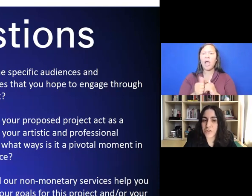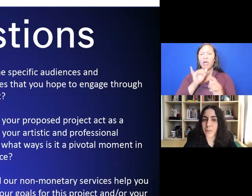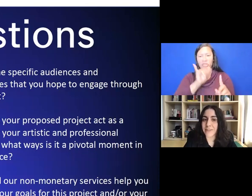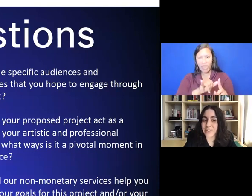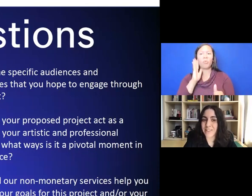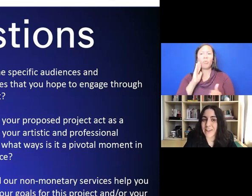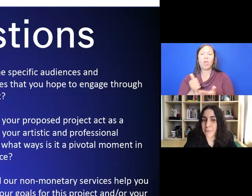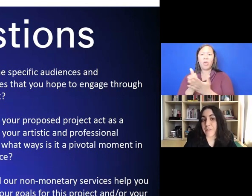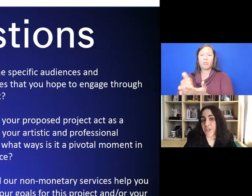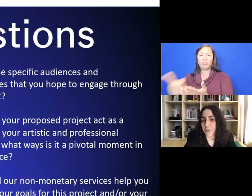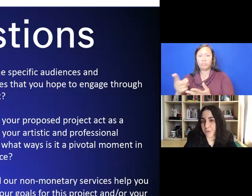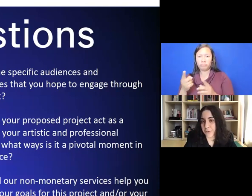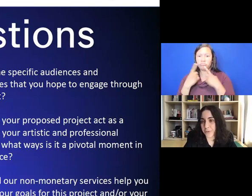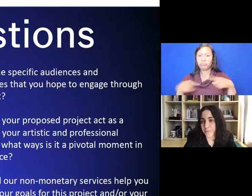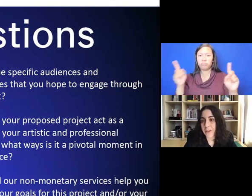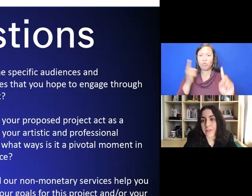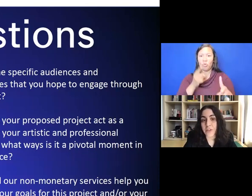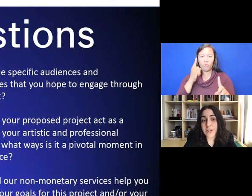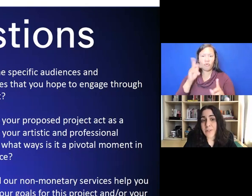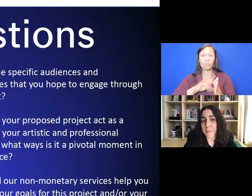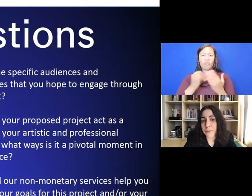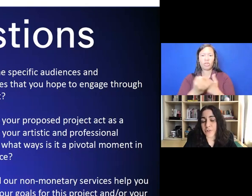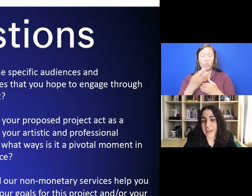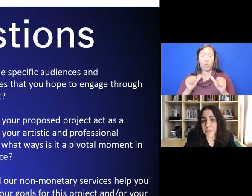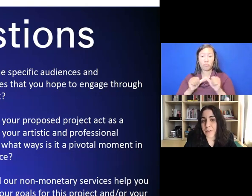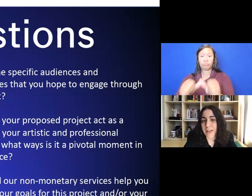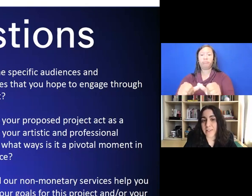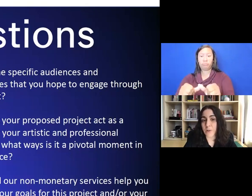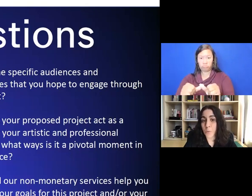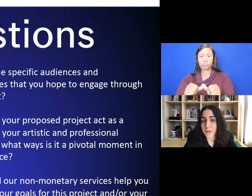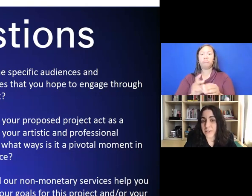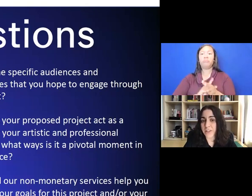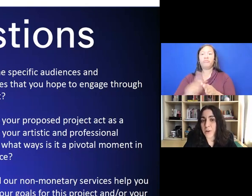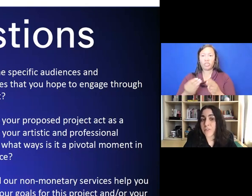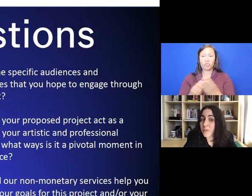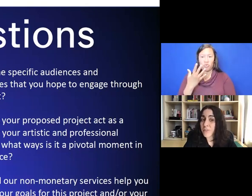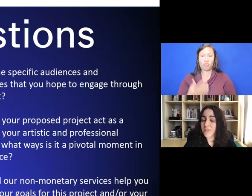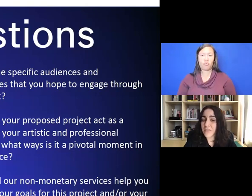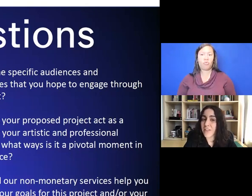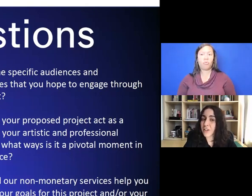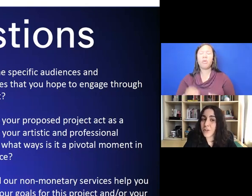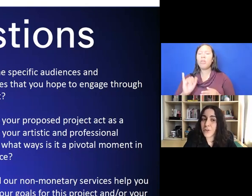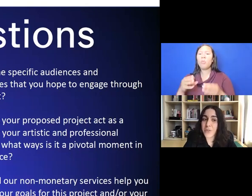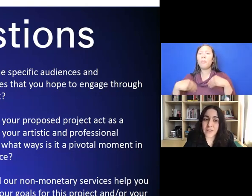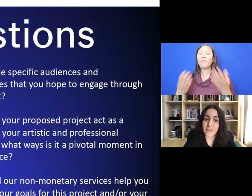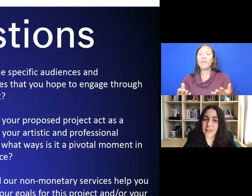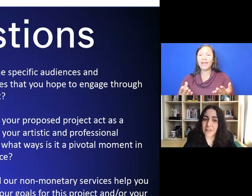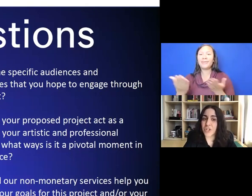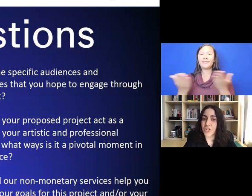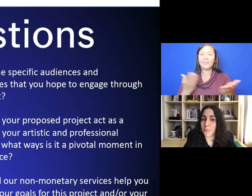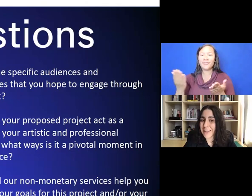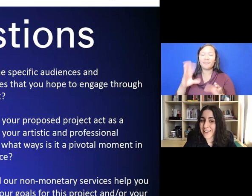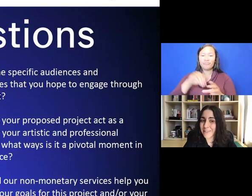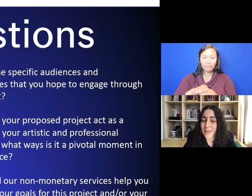long-term artistic and professional growth? The Creative Capital grant provides awardees with services that include things like